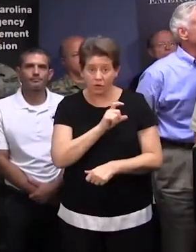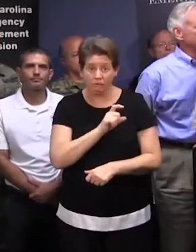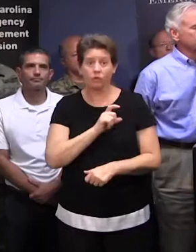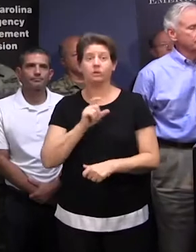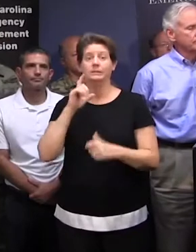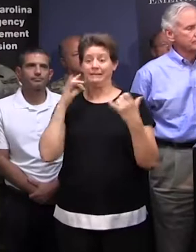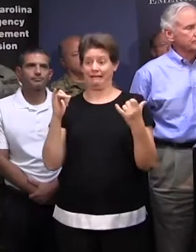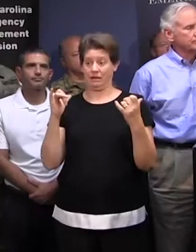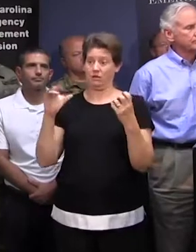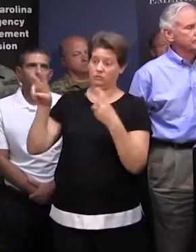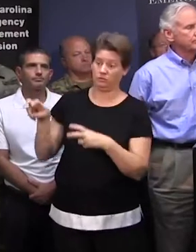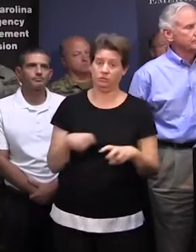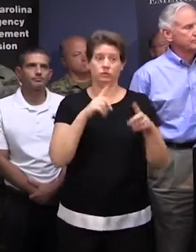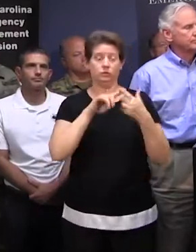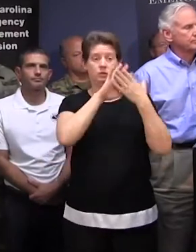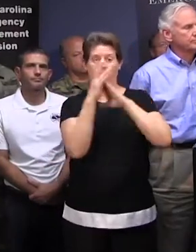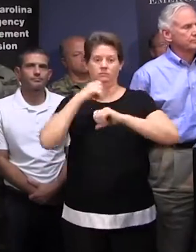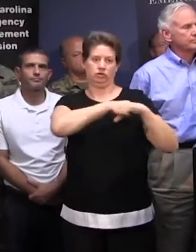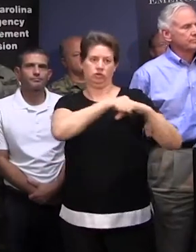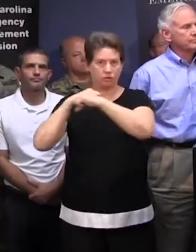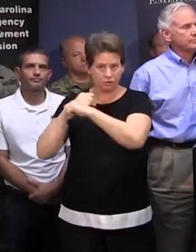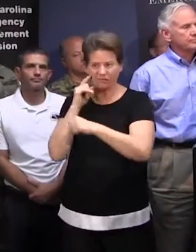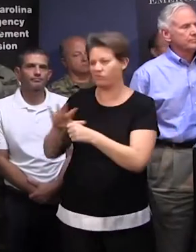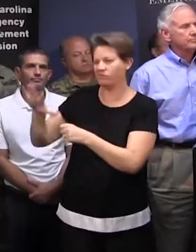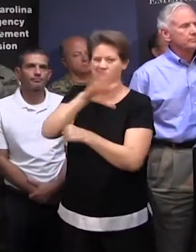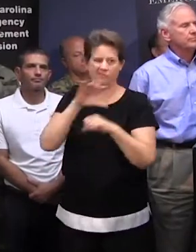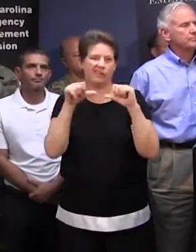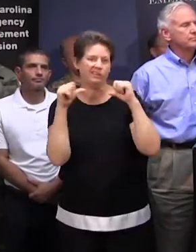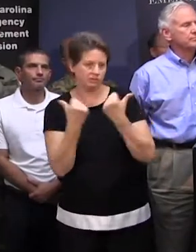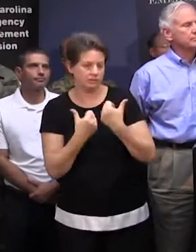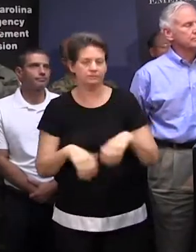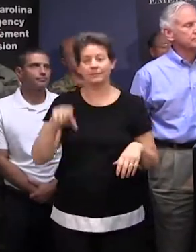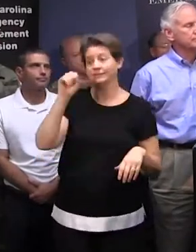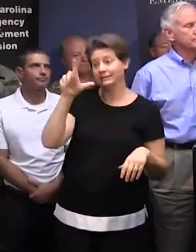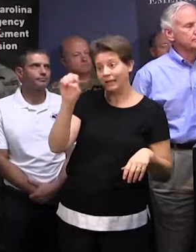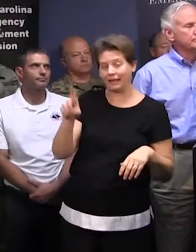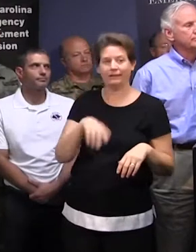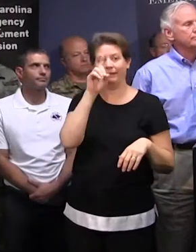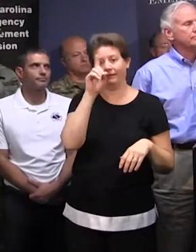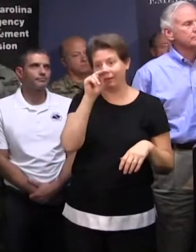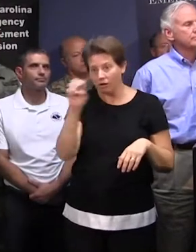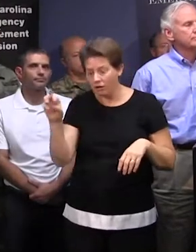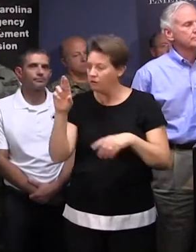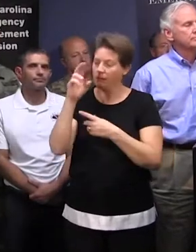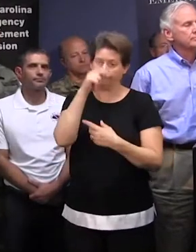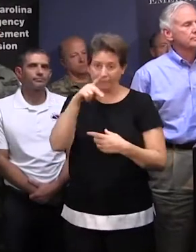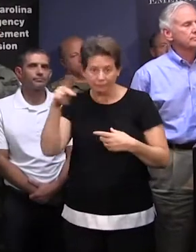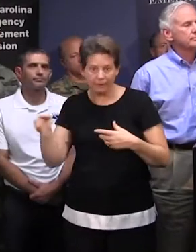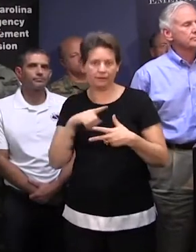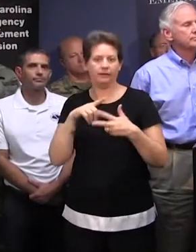transitioning into our security missions for our local agencies. SLED, DNR, Triple P, DPS,